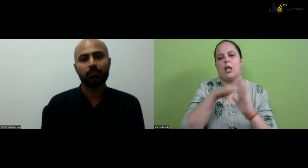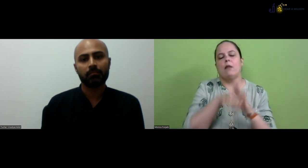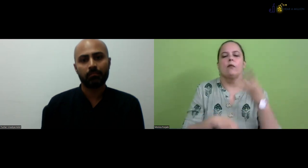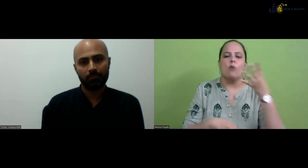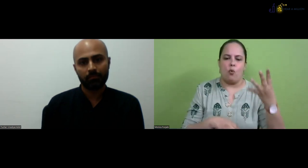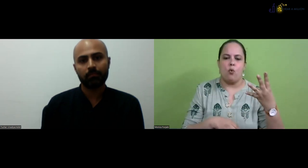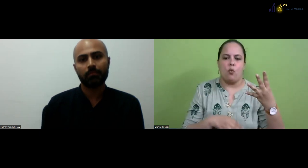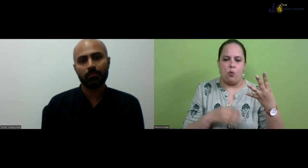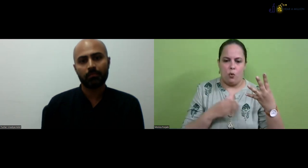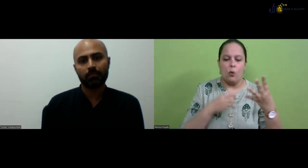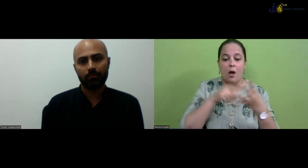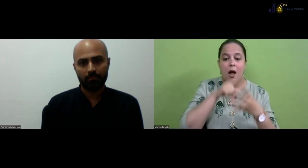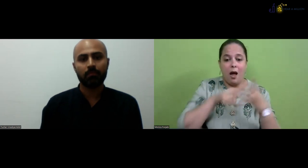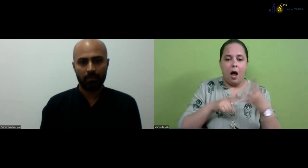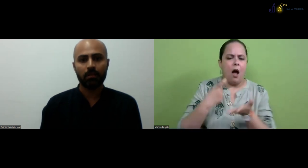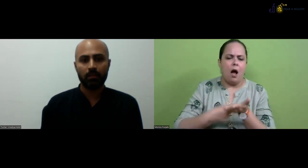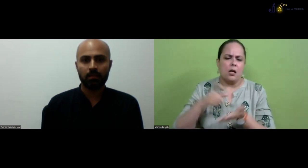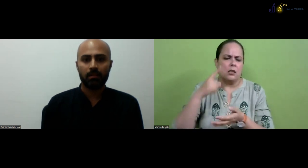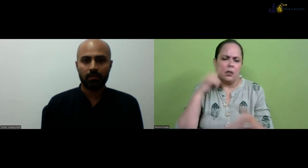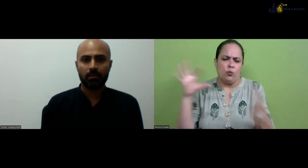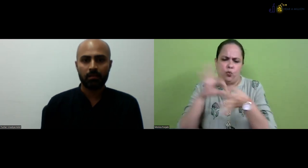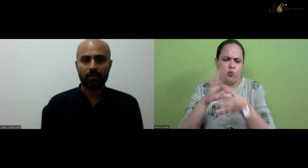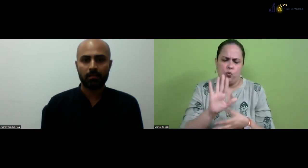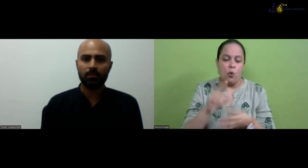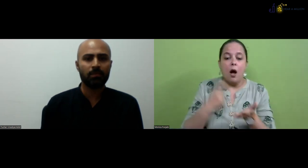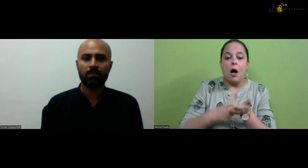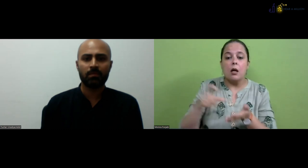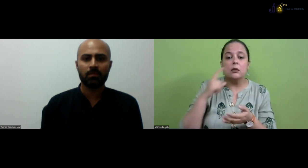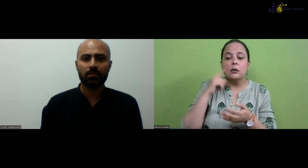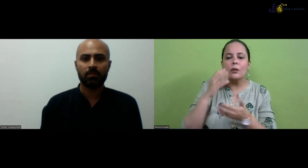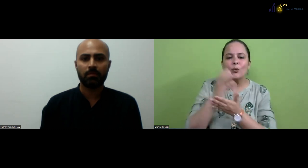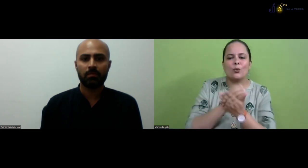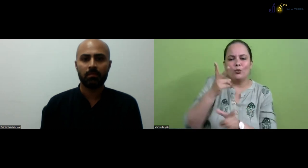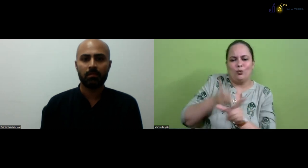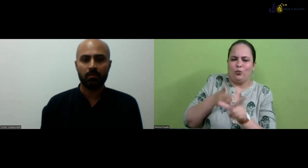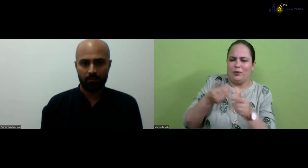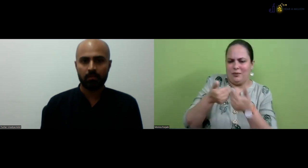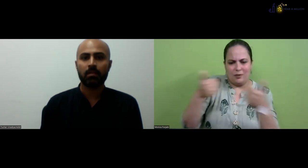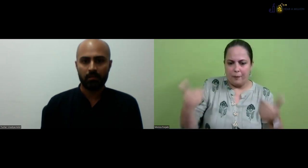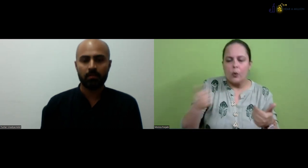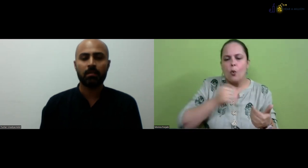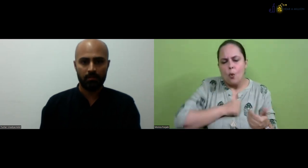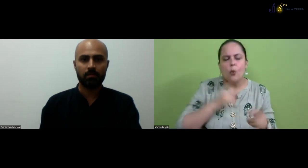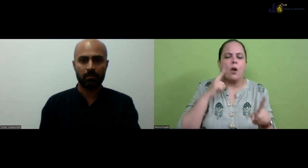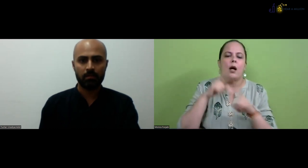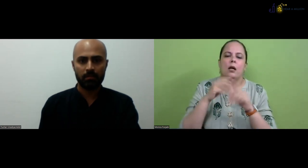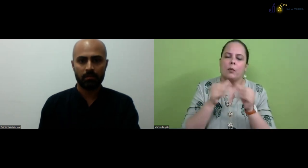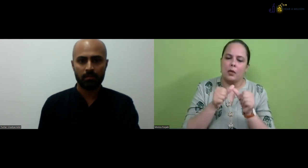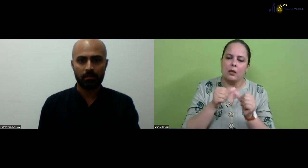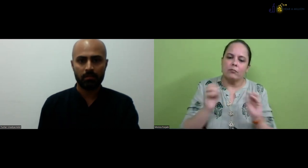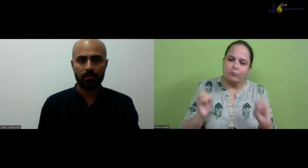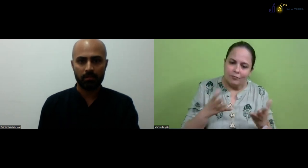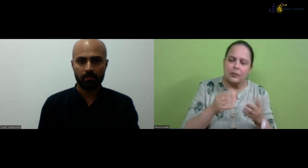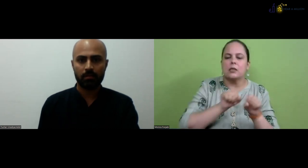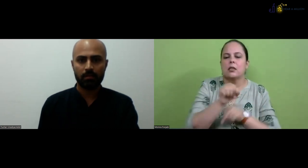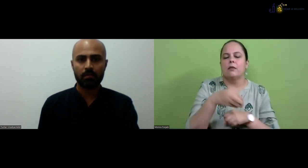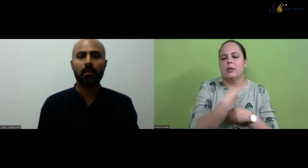level one, level two, level three. We have up to level four. It's not affiliated with RCI. So RCI course is a two years